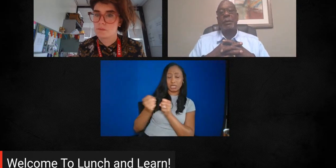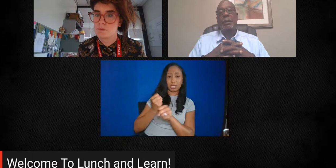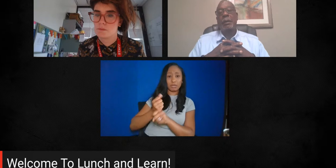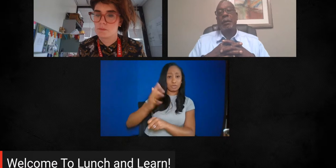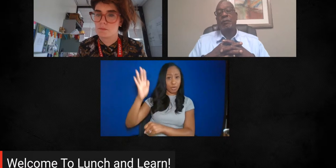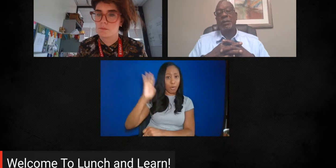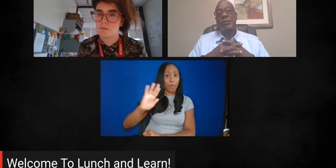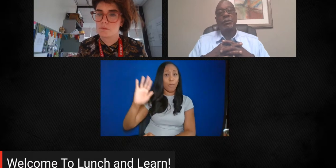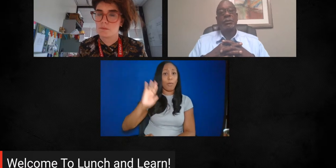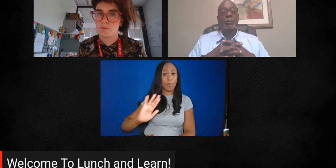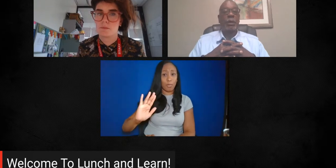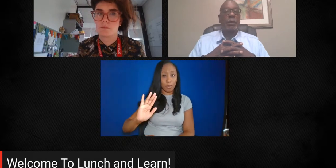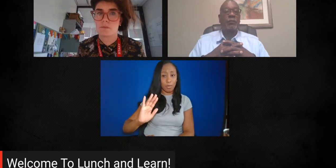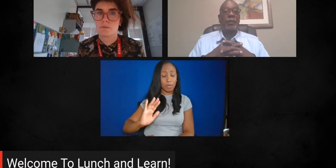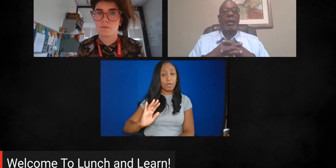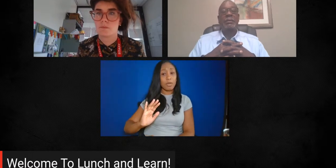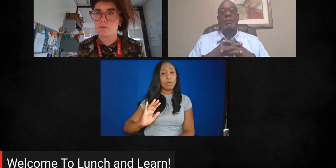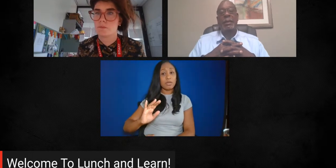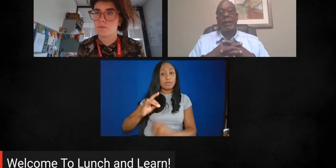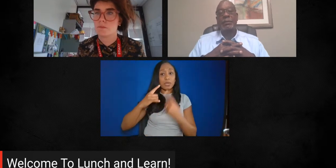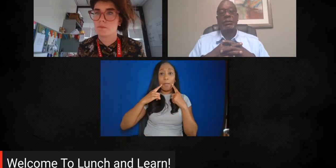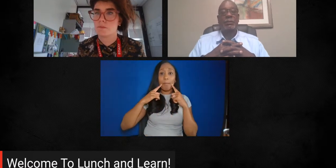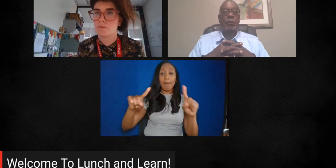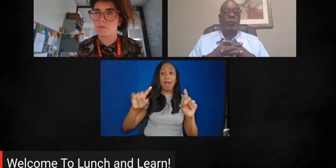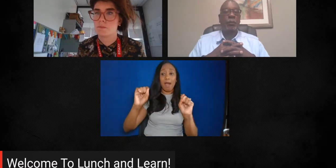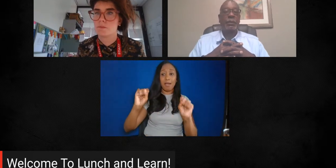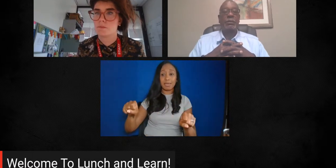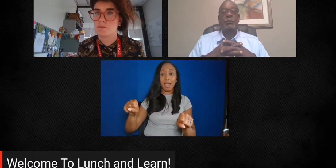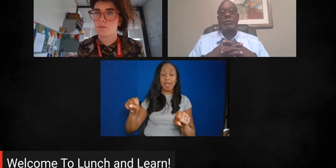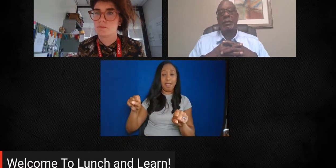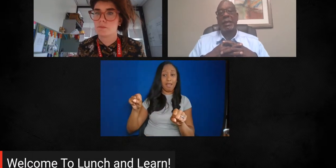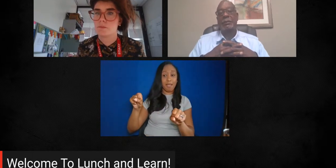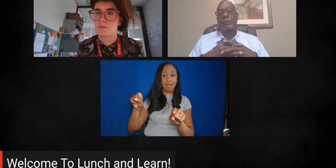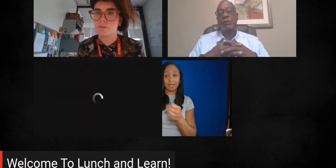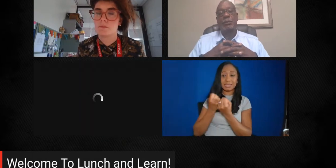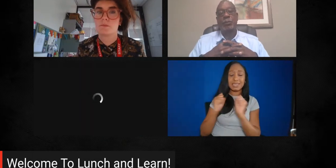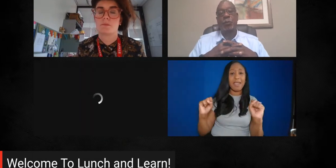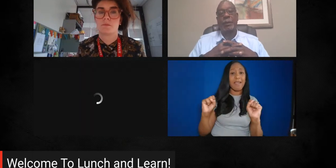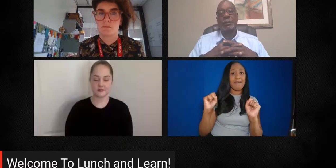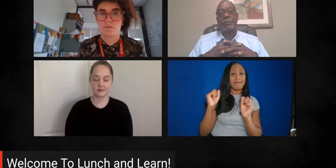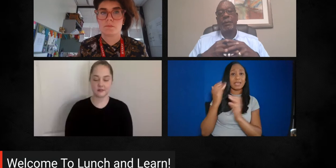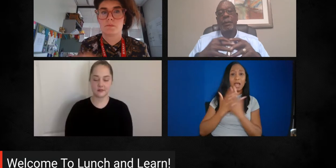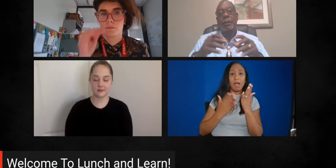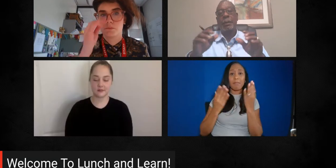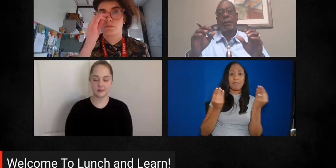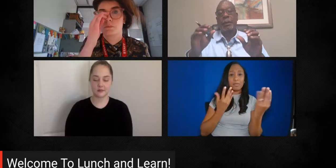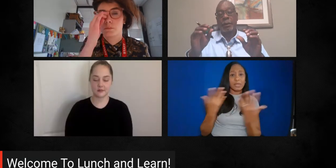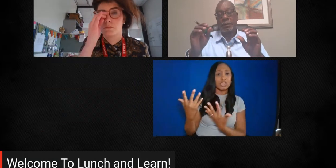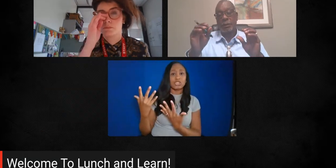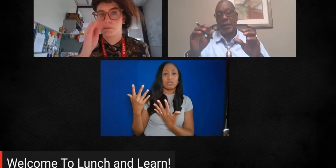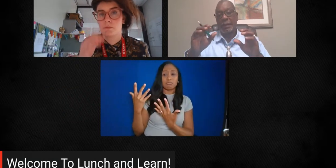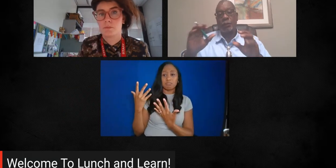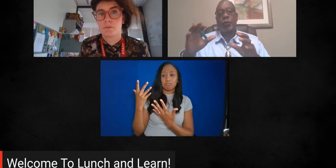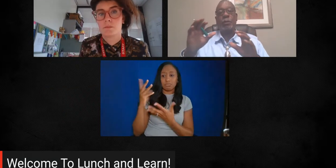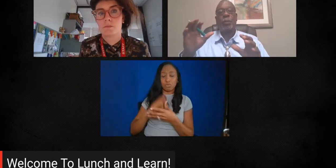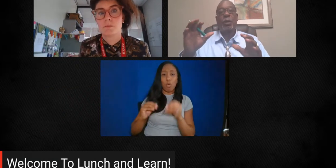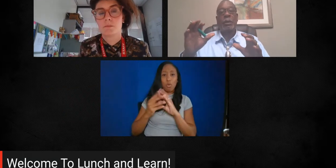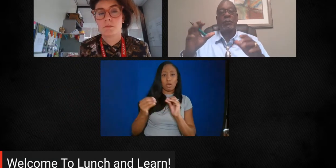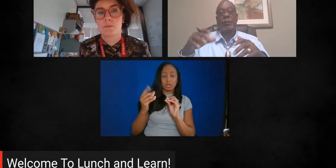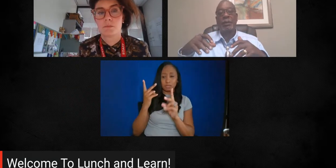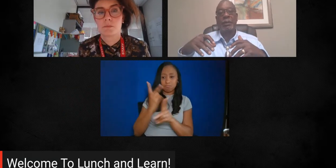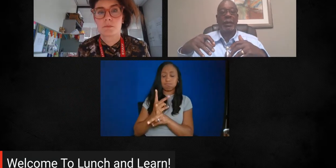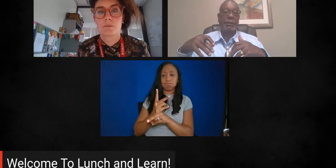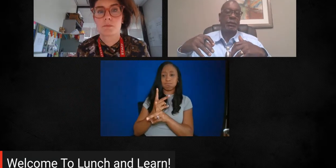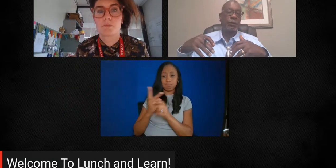to rescue some artifacts, capture some oral histories, capture some stories. So that's one